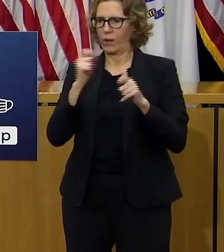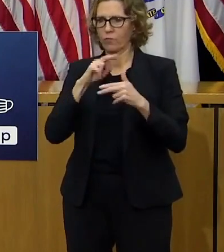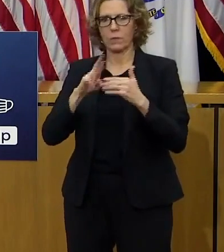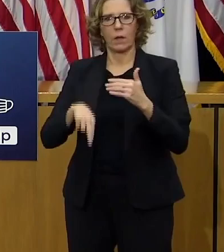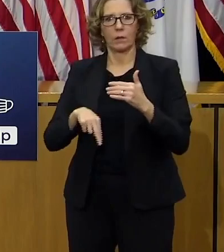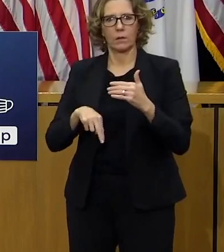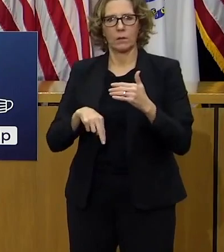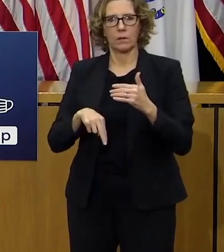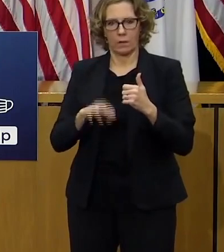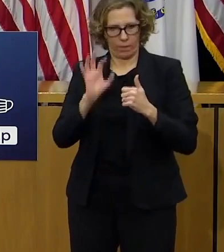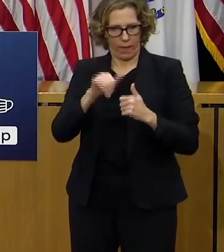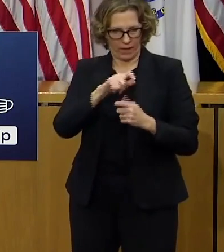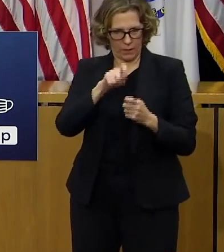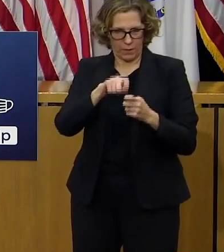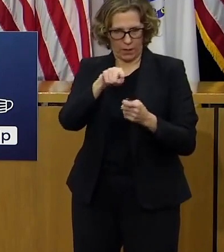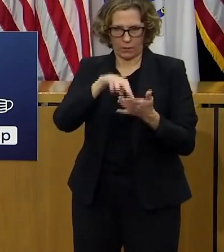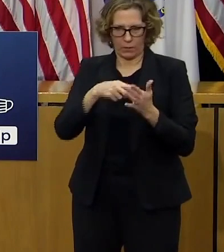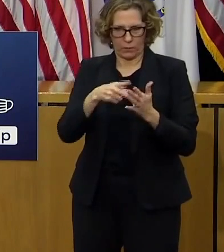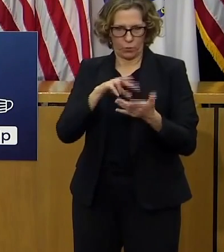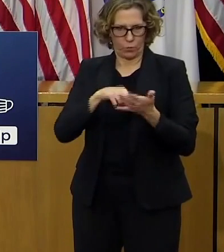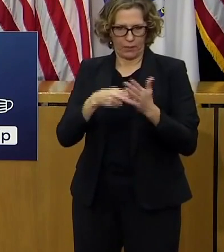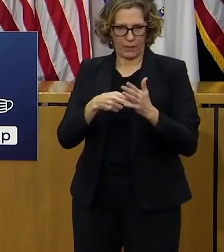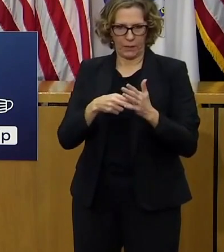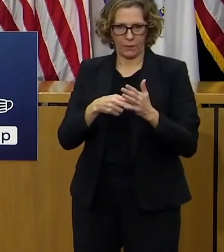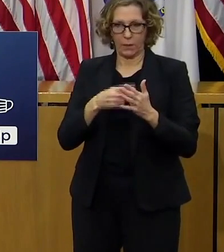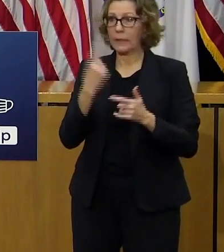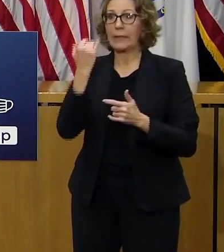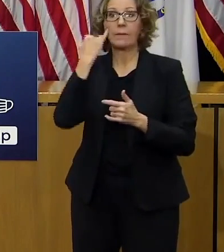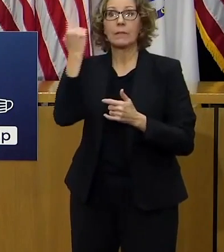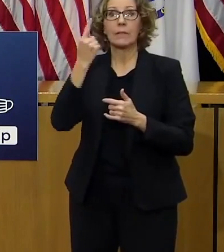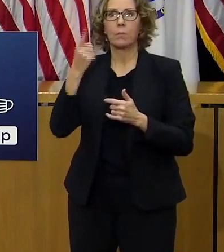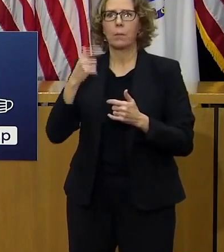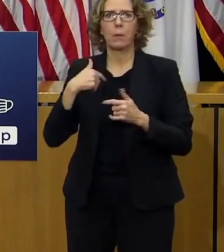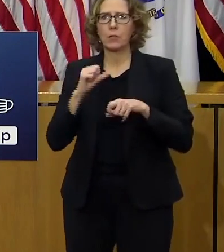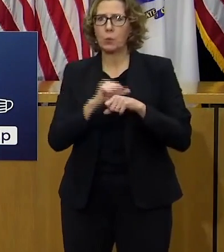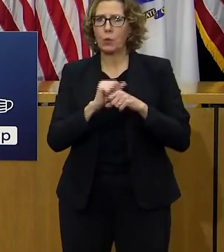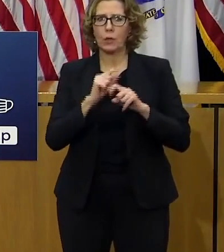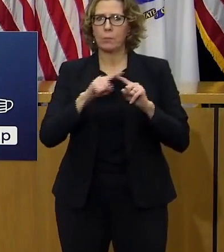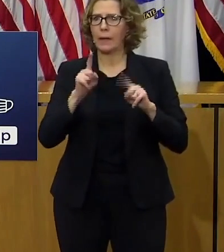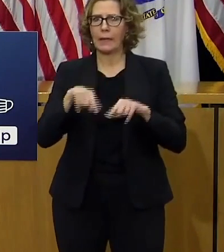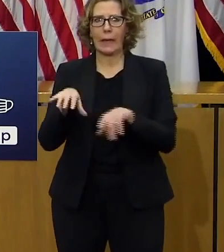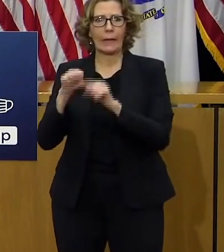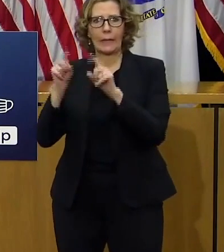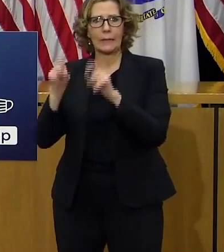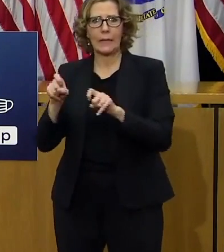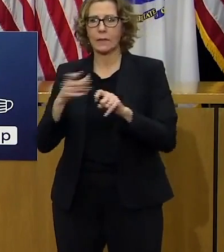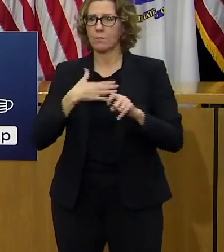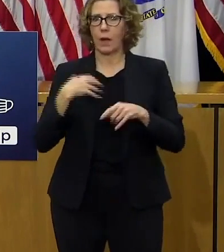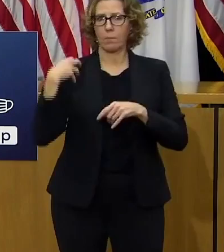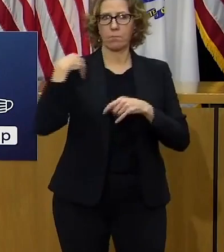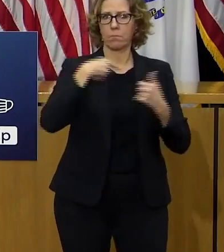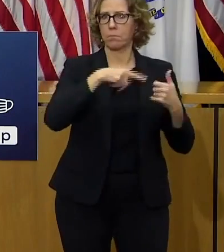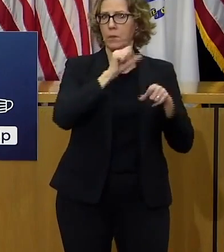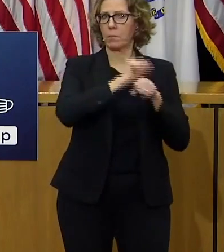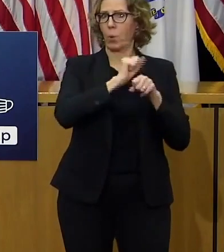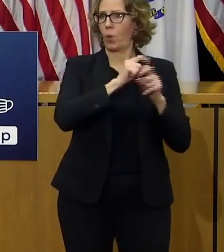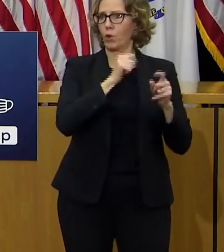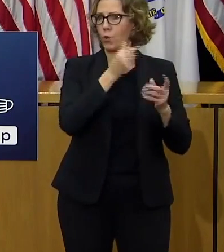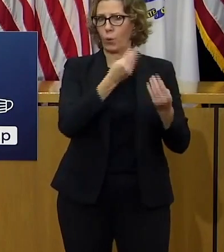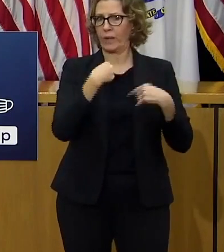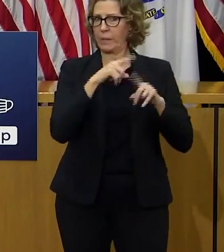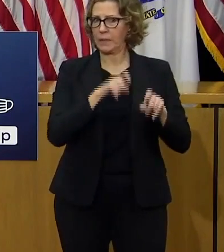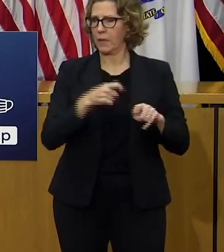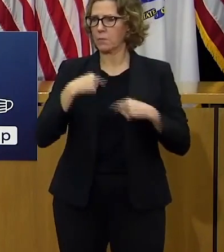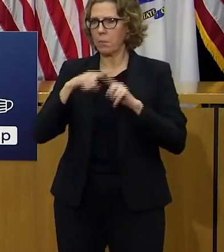exactly the person you asked about someone who who needs to work through their employers not providing the testing um and across